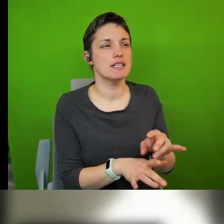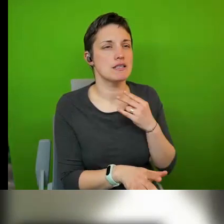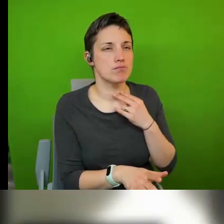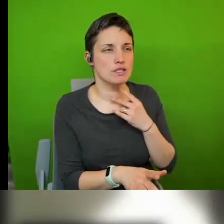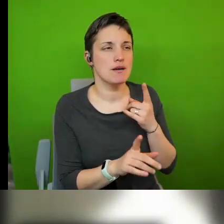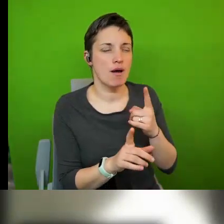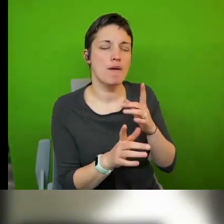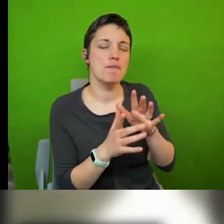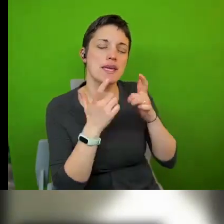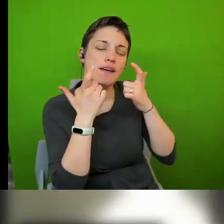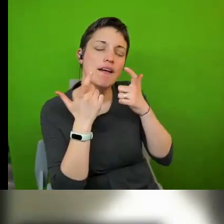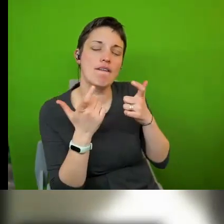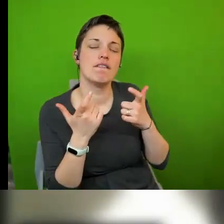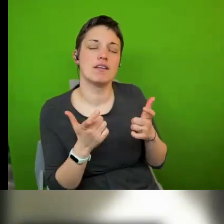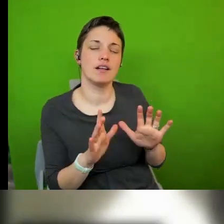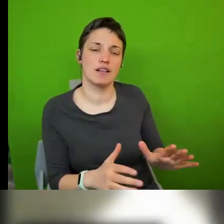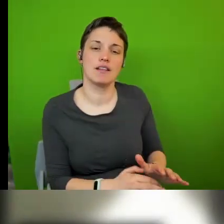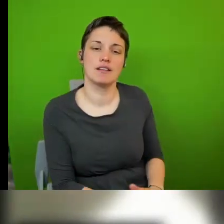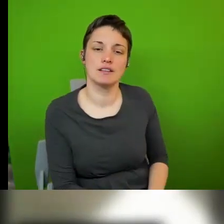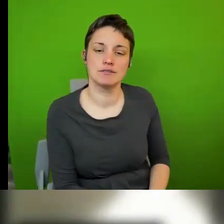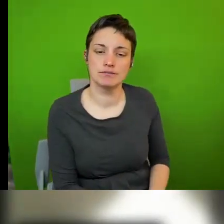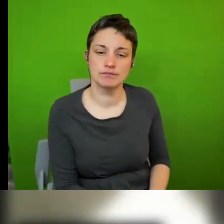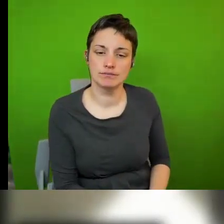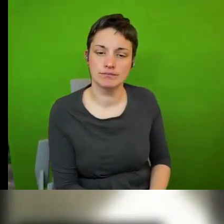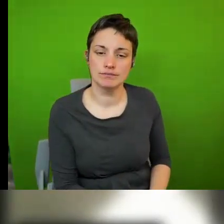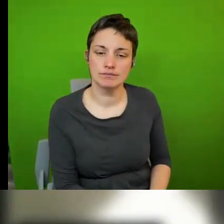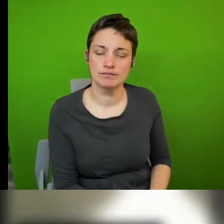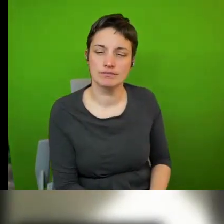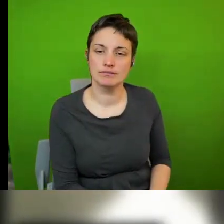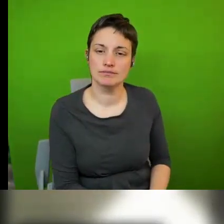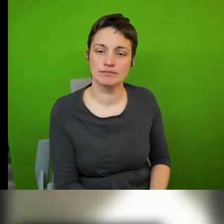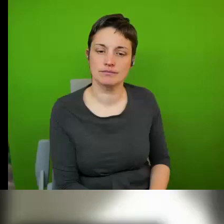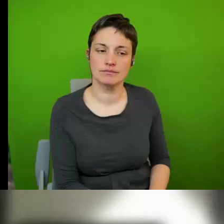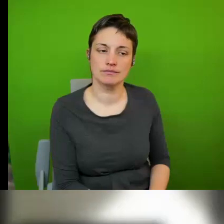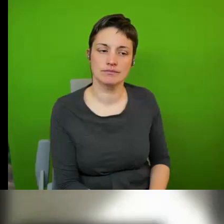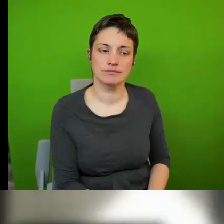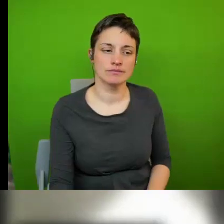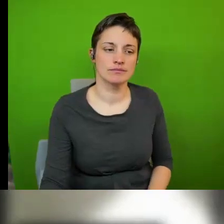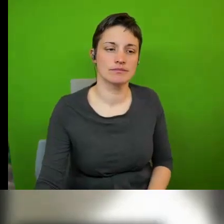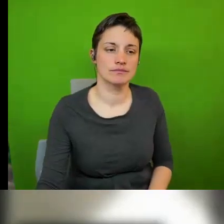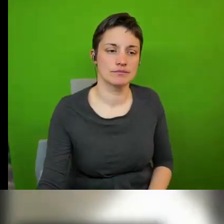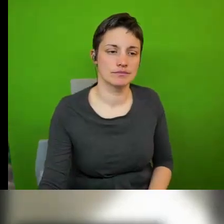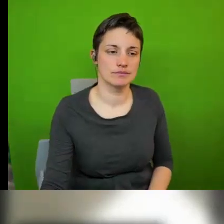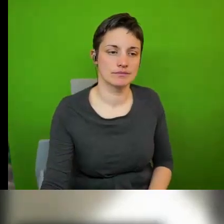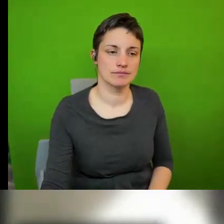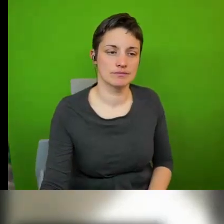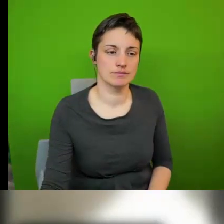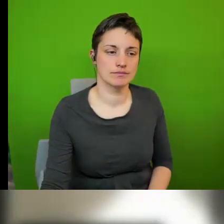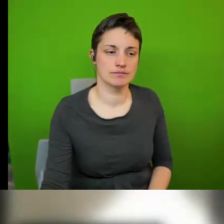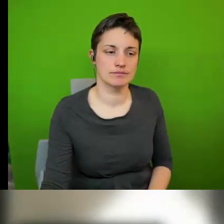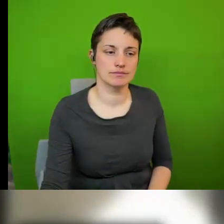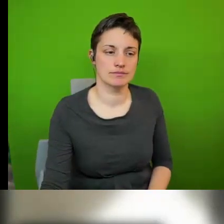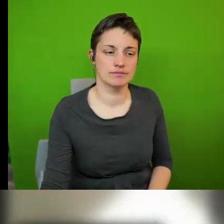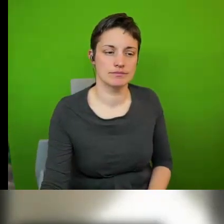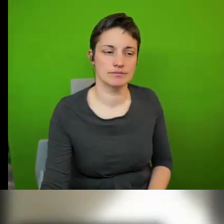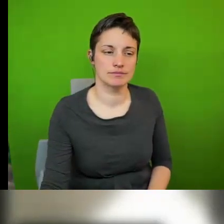question in the right cities okay the next question it's another long one the questions are coming in i think i'm